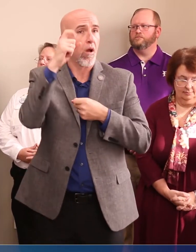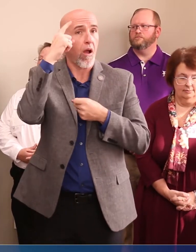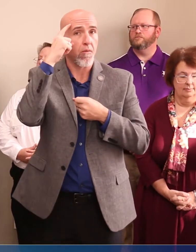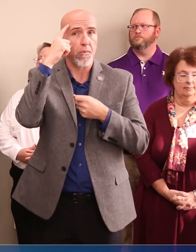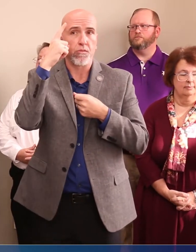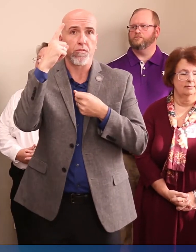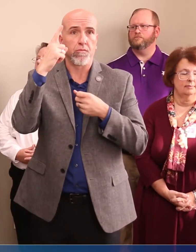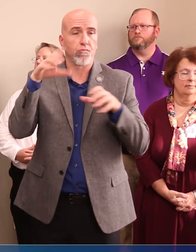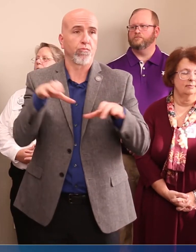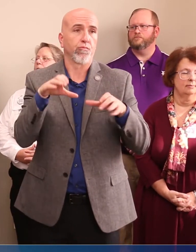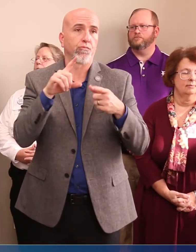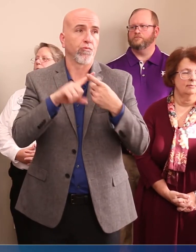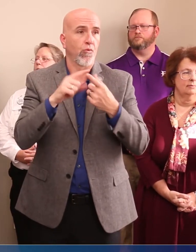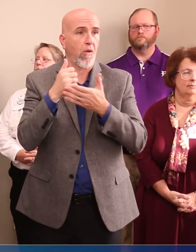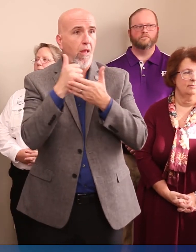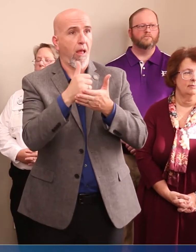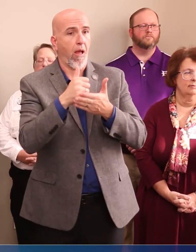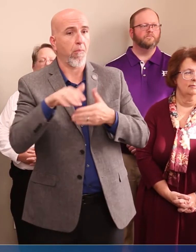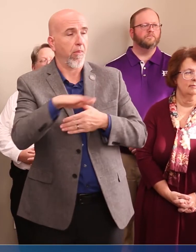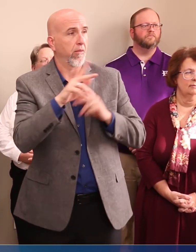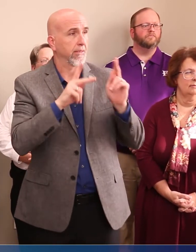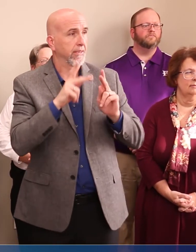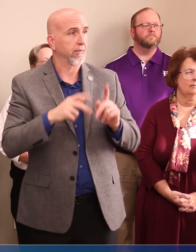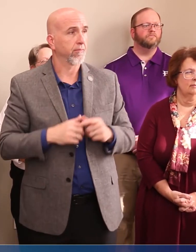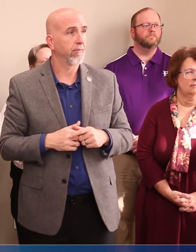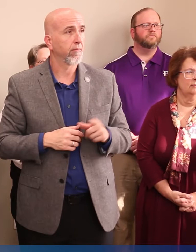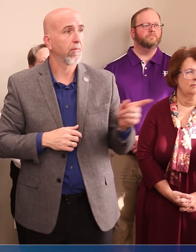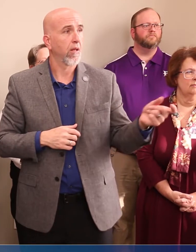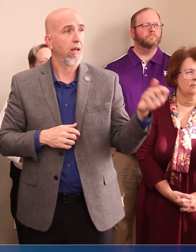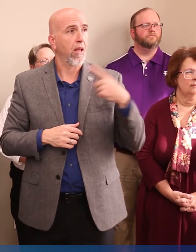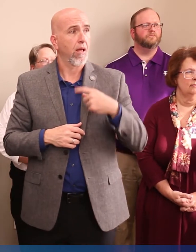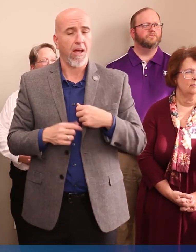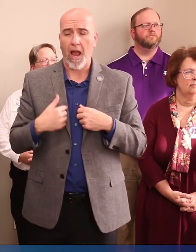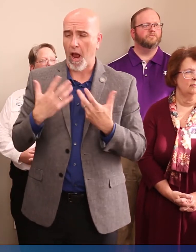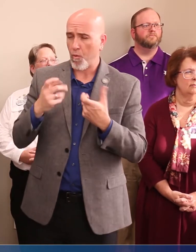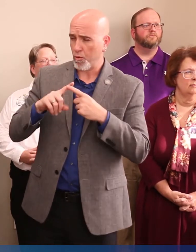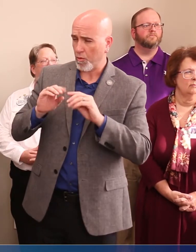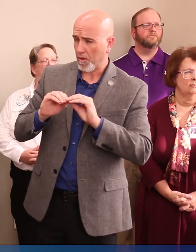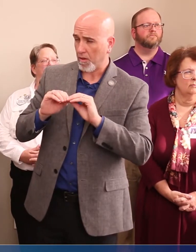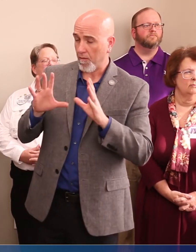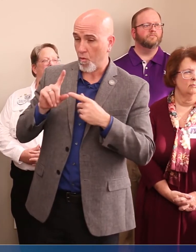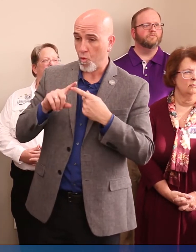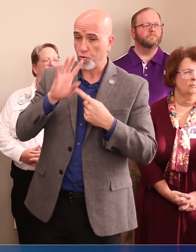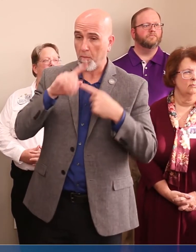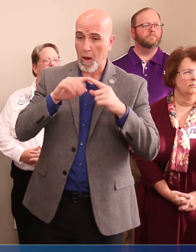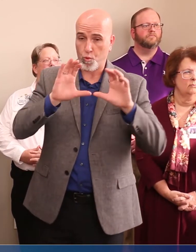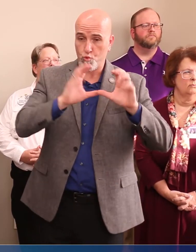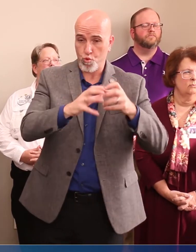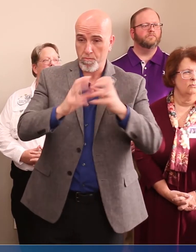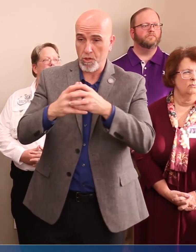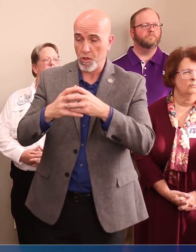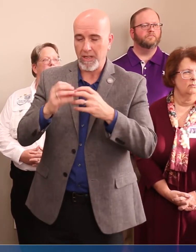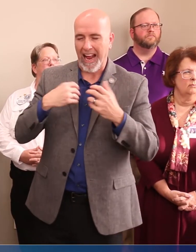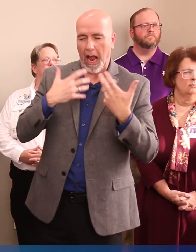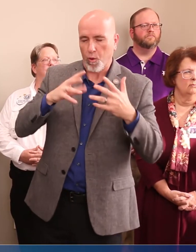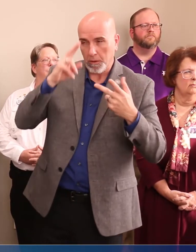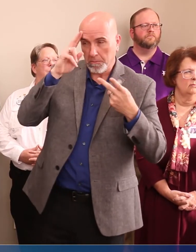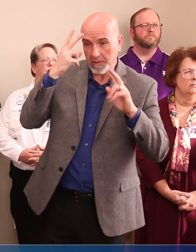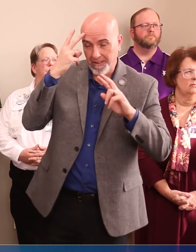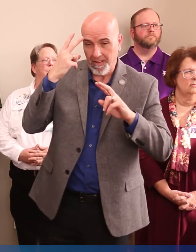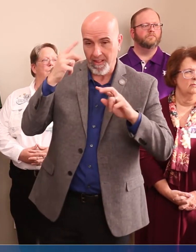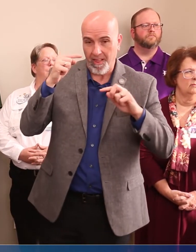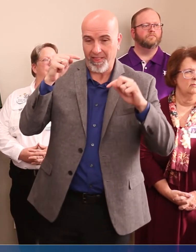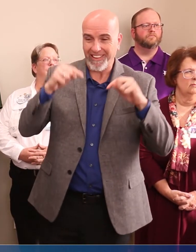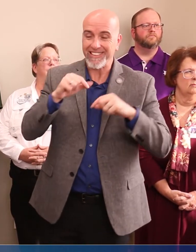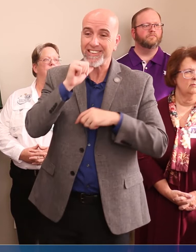are doing to help their citizens. Yes ma'am. Can we just clarify when we talk about groups so there's no misunderstanding that